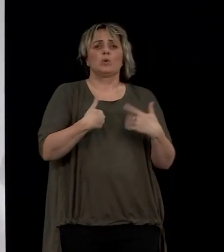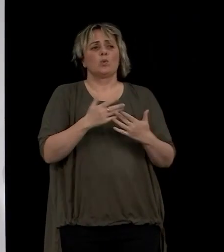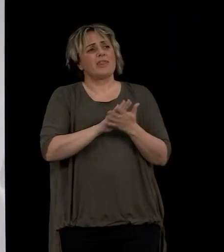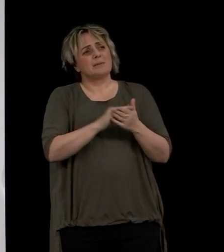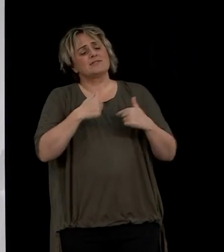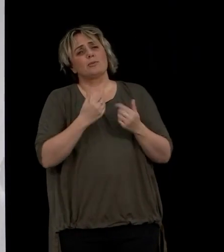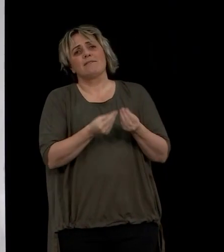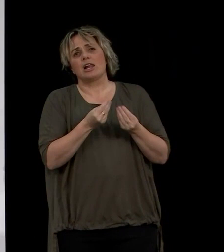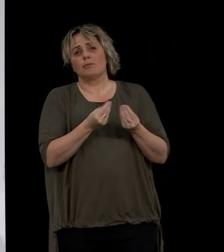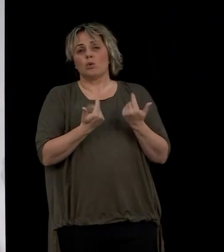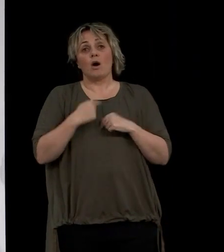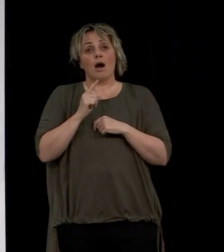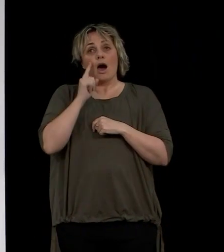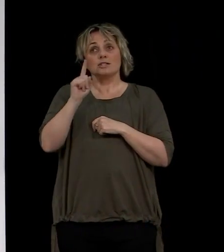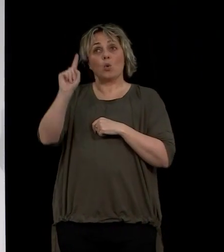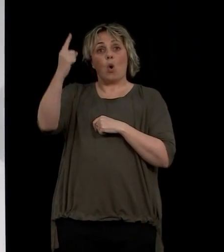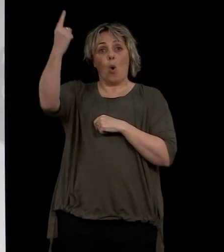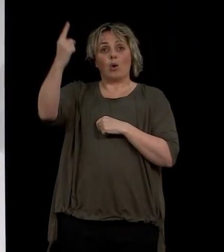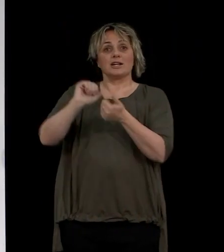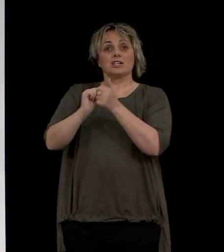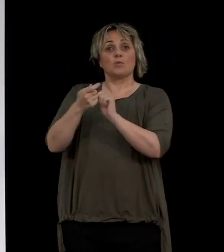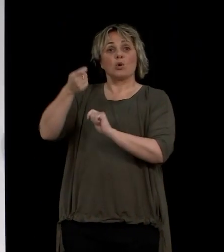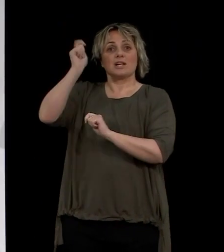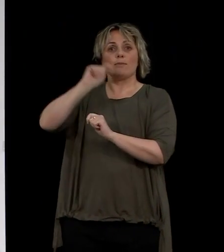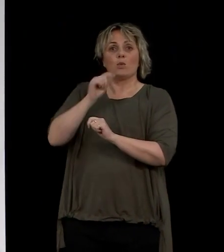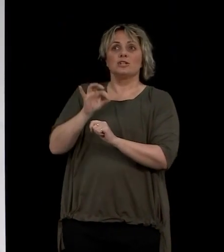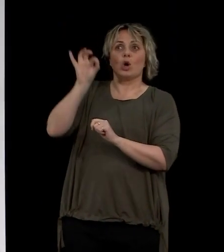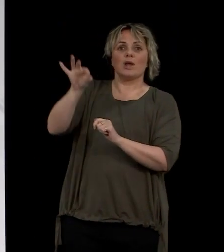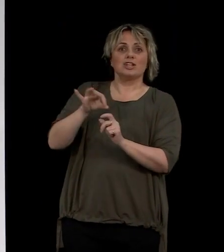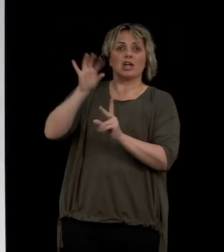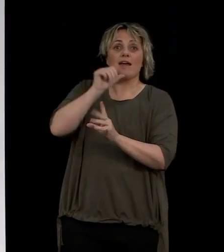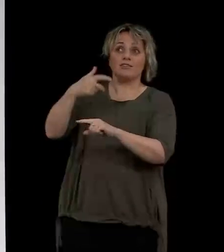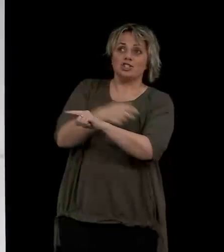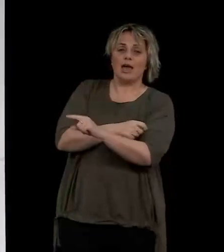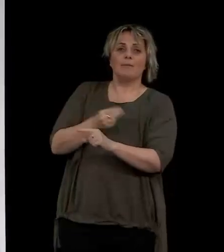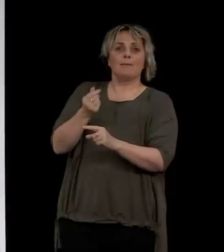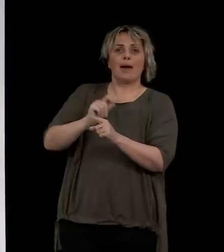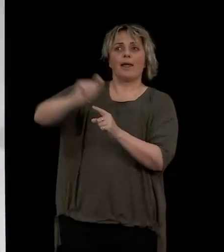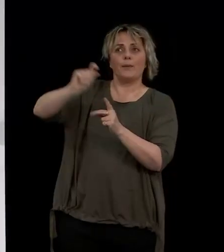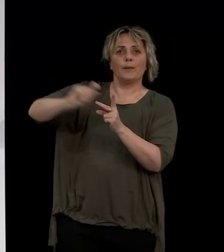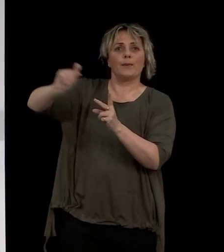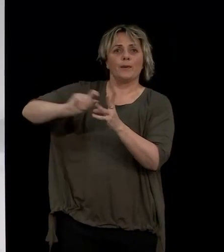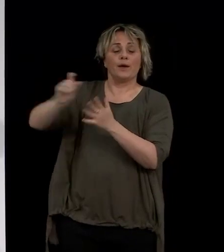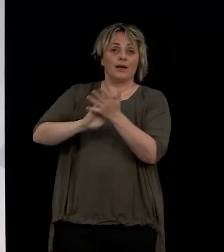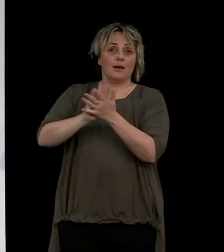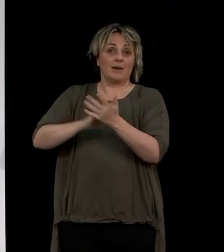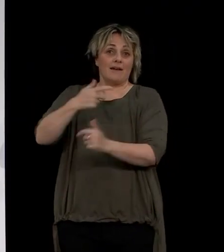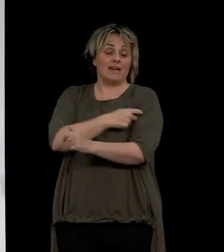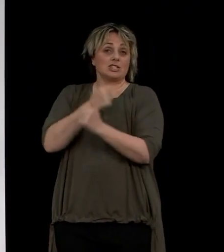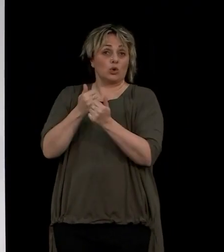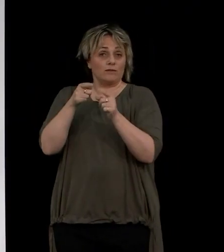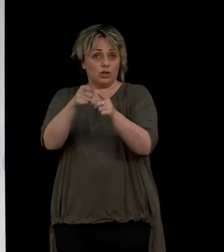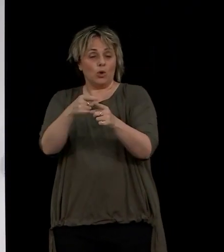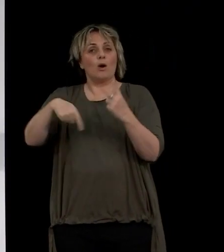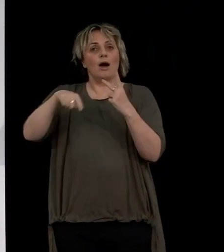I've seen in Northland an initiative that means a small sports club receives a donation for every jab given, a clear message that a vaccination is not just good for you,